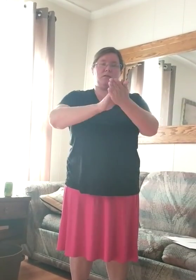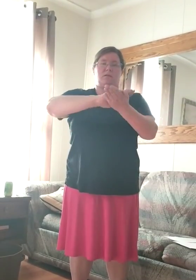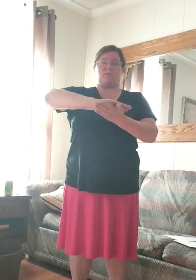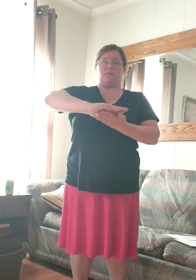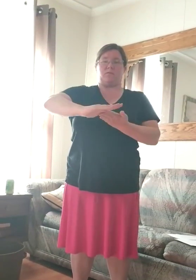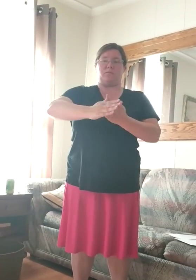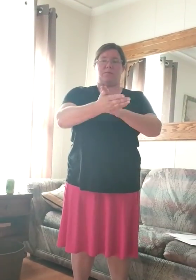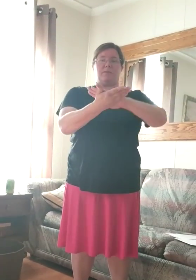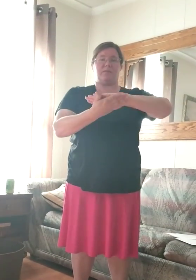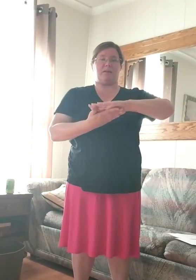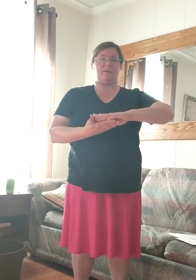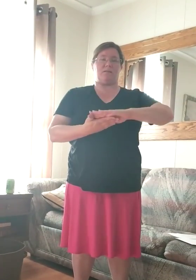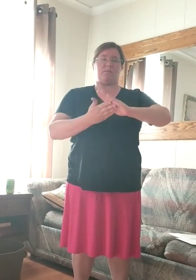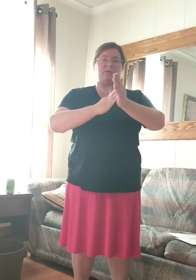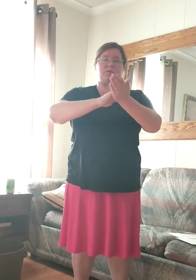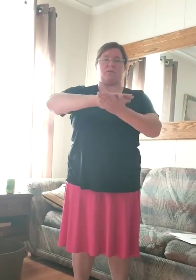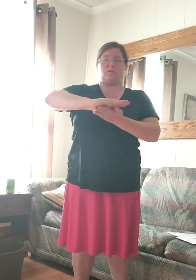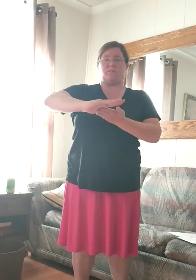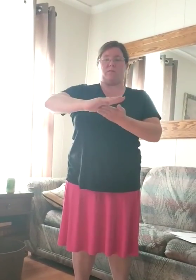We're rubbing them together. But turning them over.